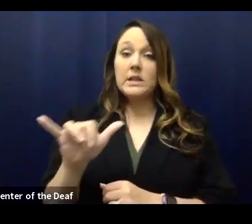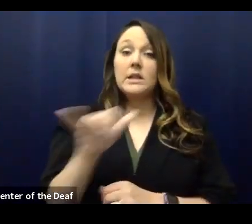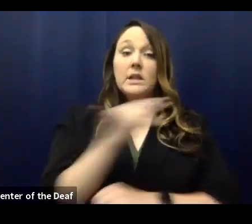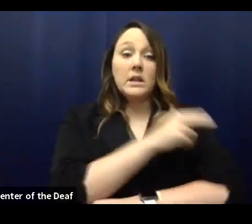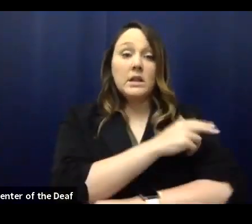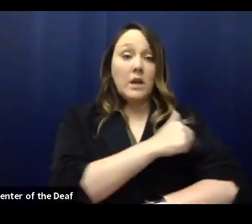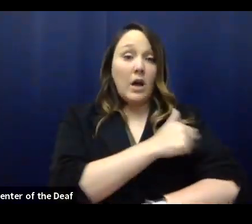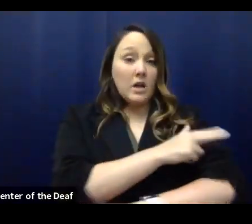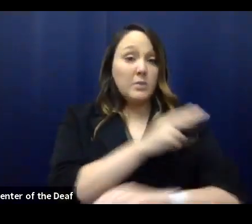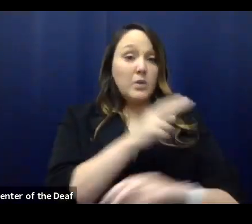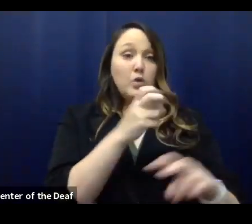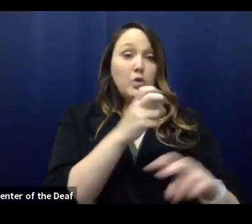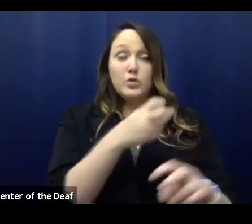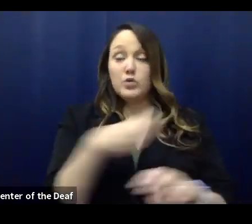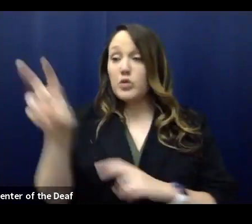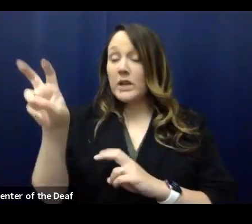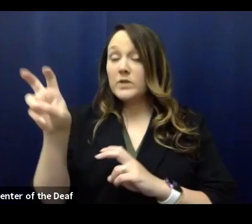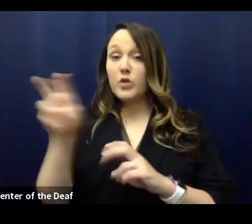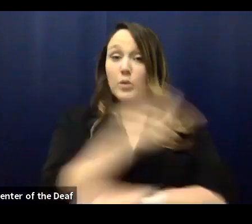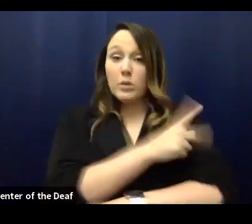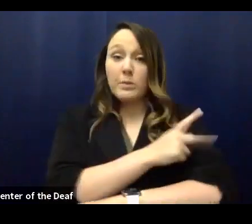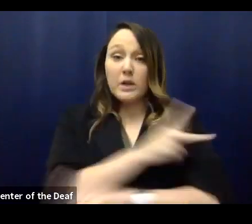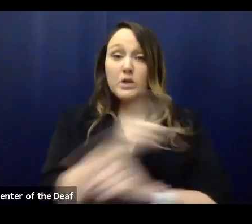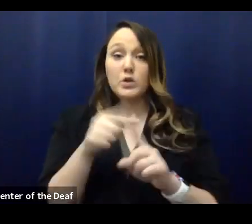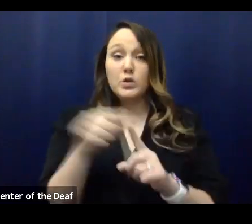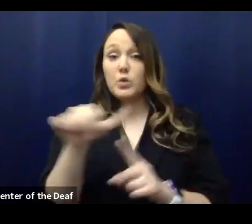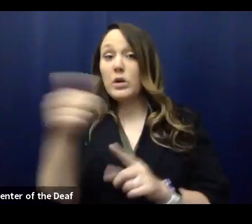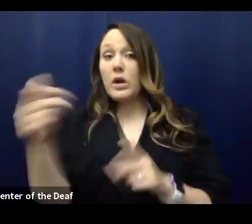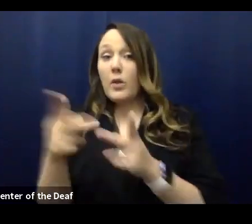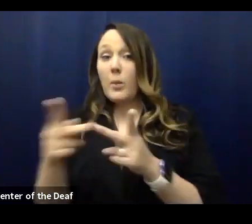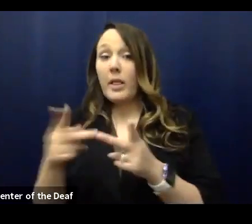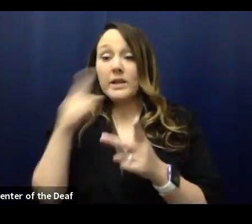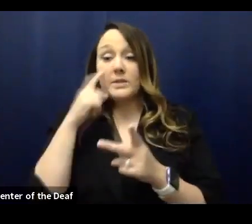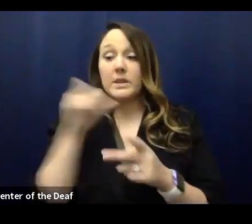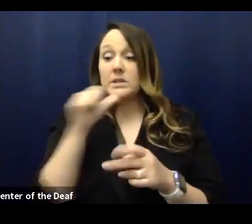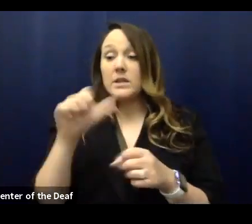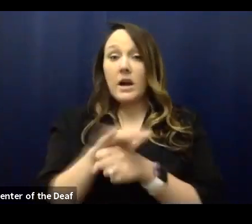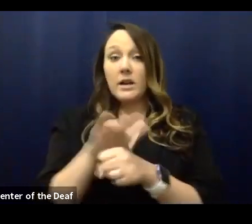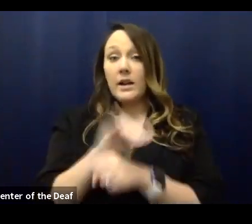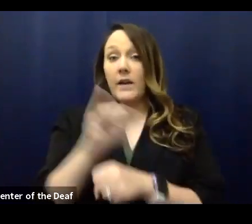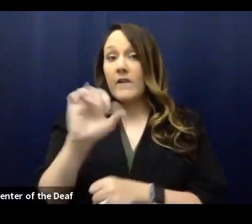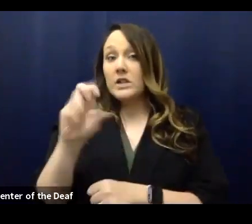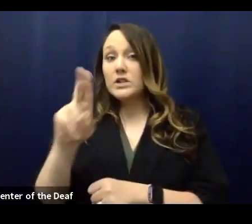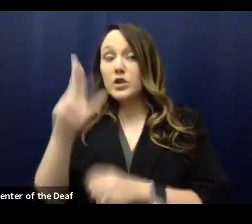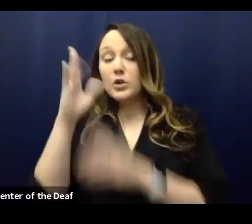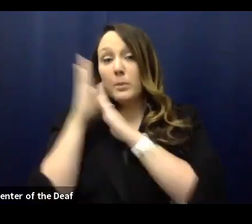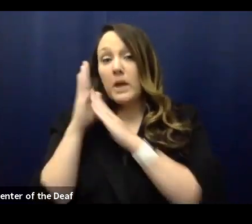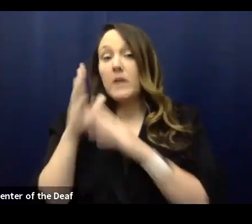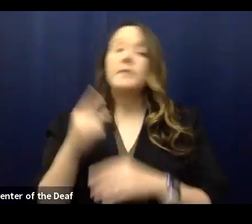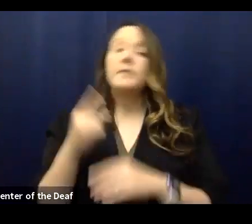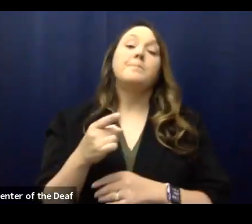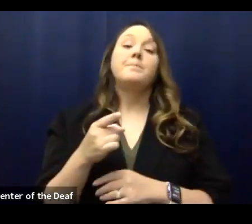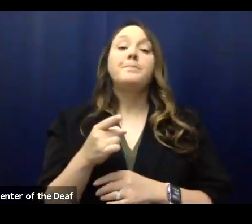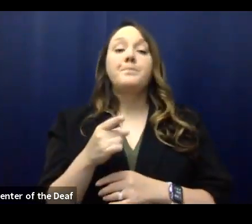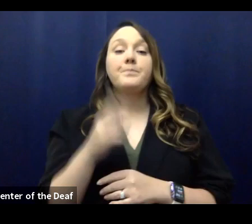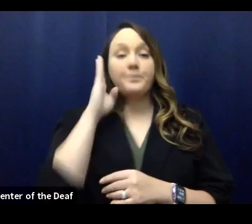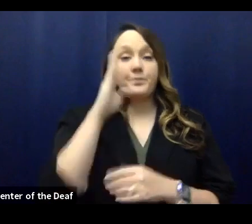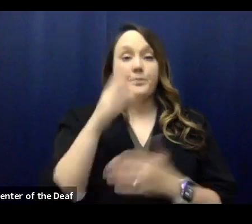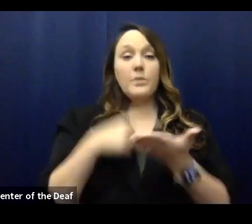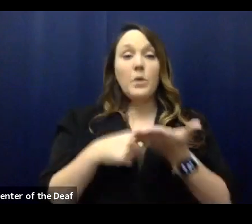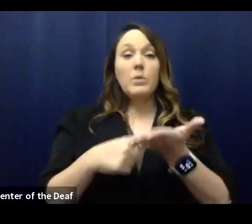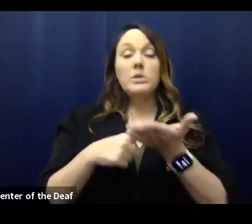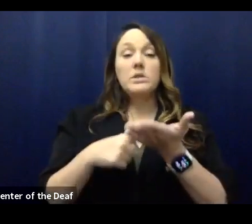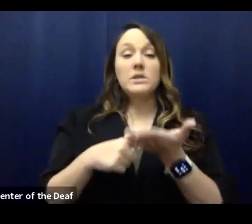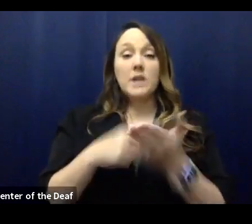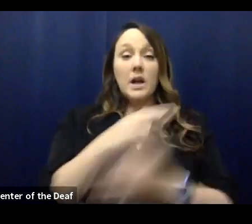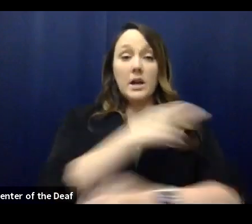-19 patients to other facilities because of a lack of ICU beds or ventilators? Well, we'll talk about, we'll be discussing, uh,